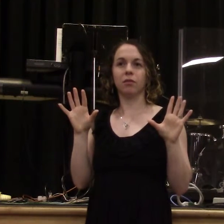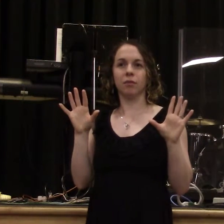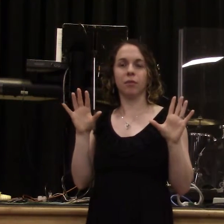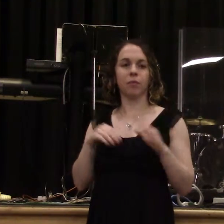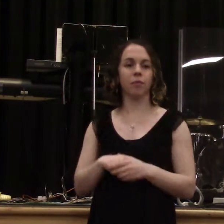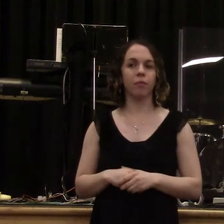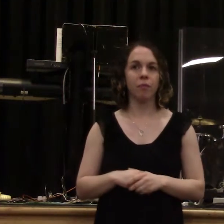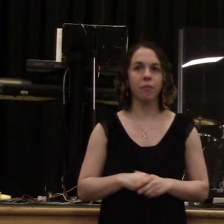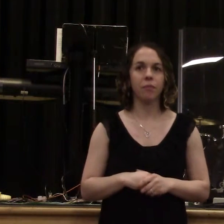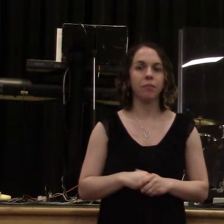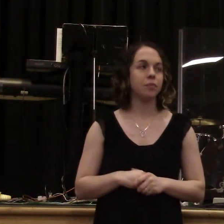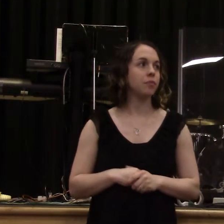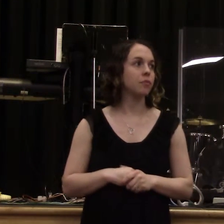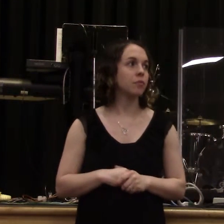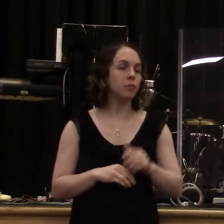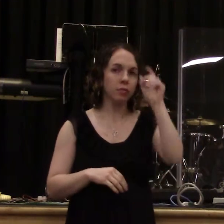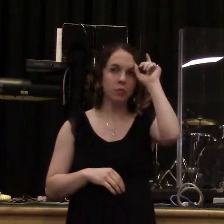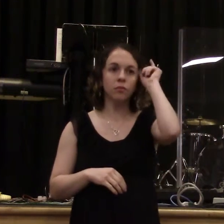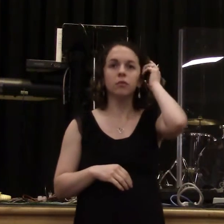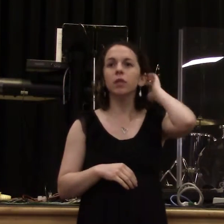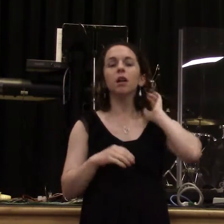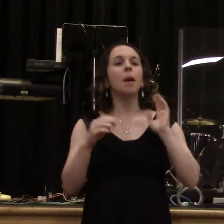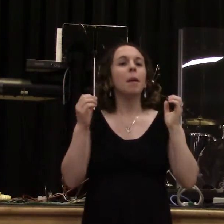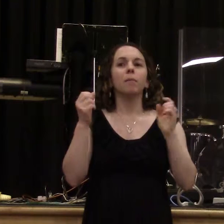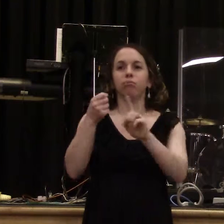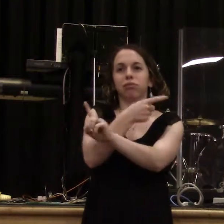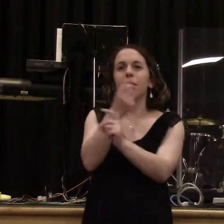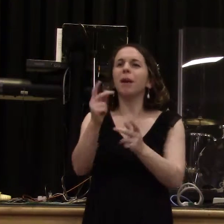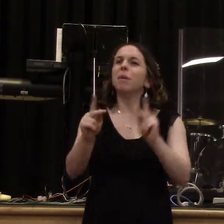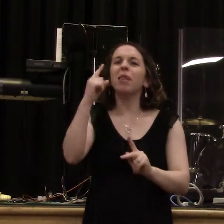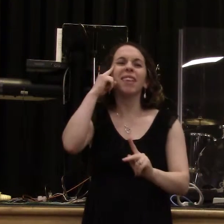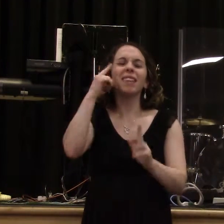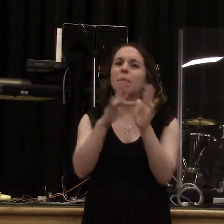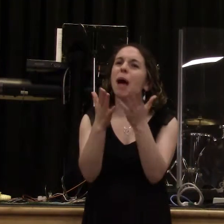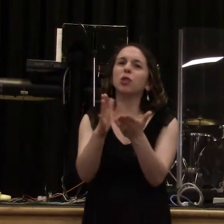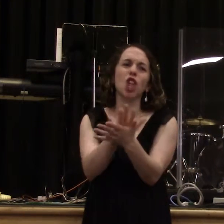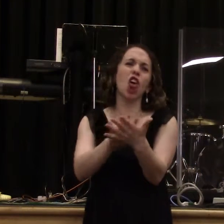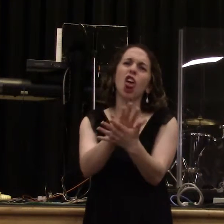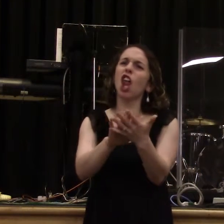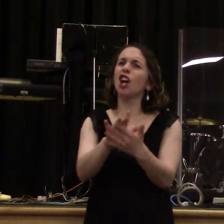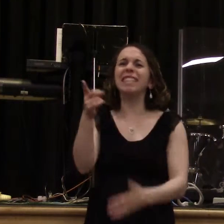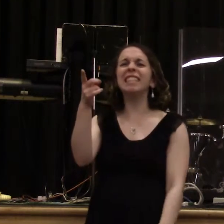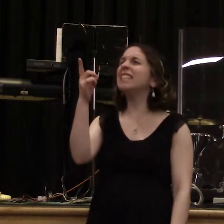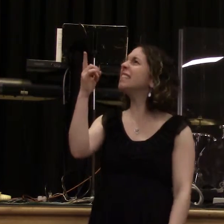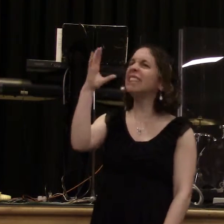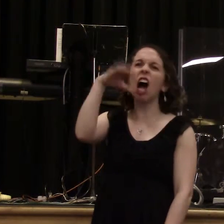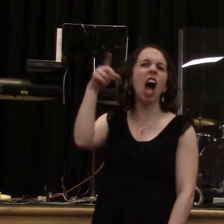people think, well, the ways of the Lord are mysterious. No, they're not. He speaks very plainly,